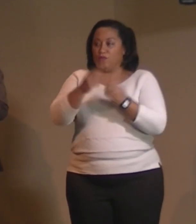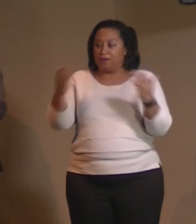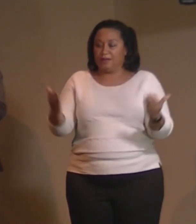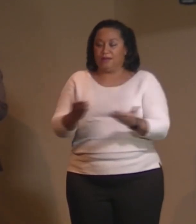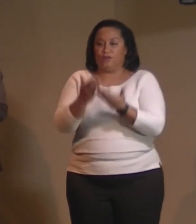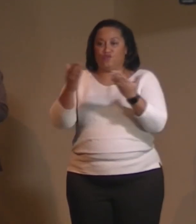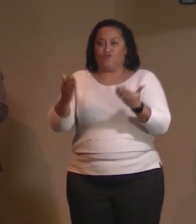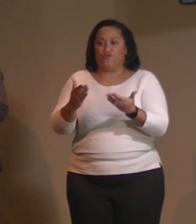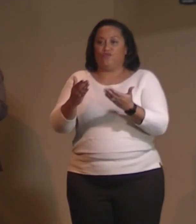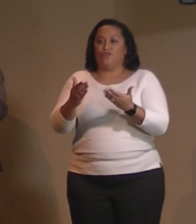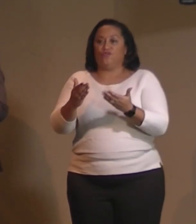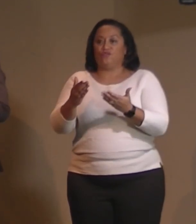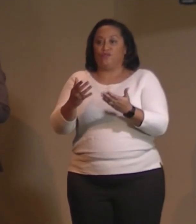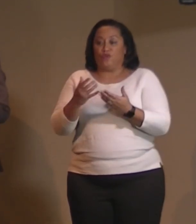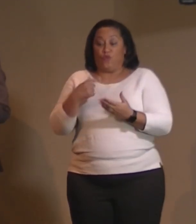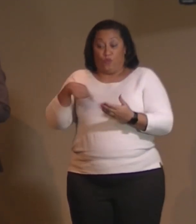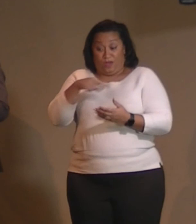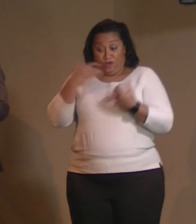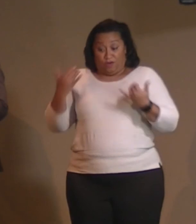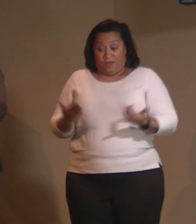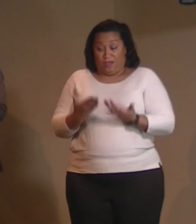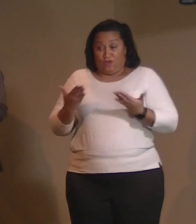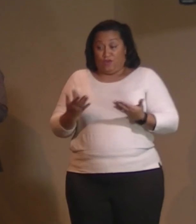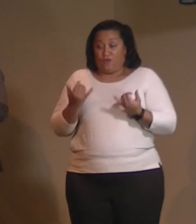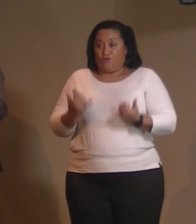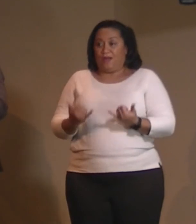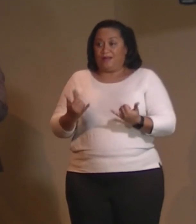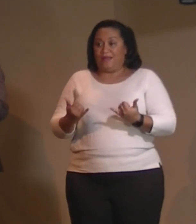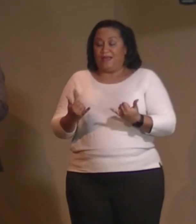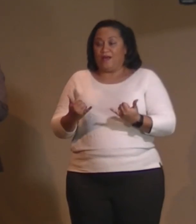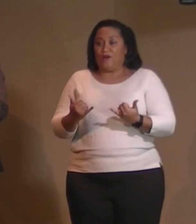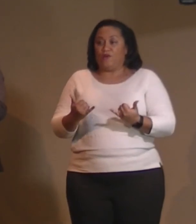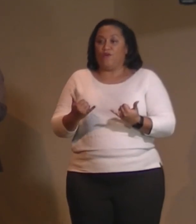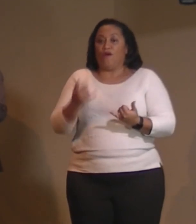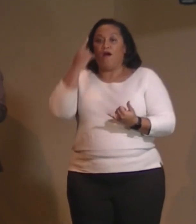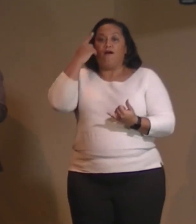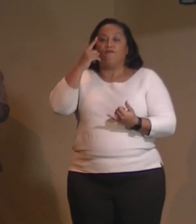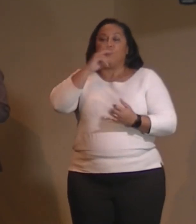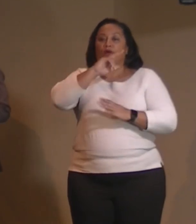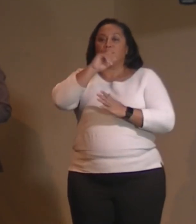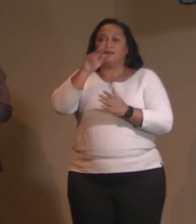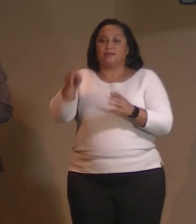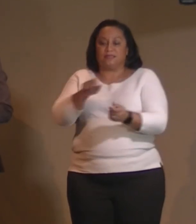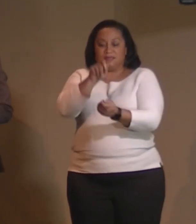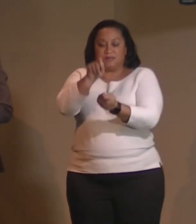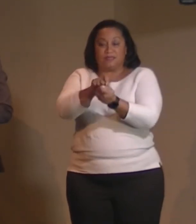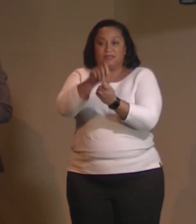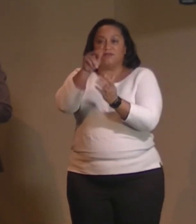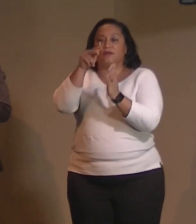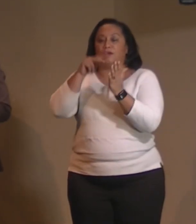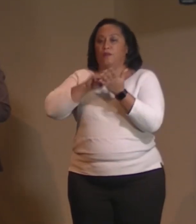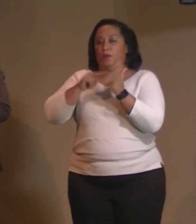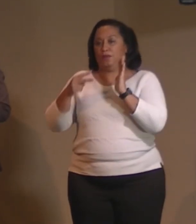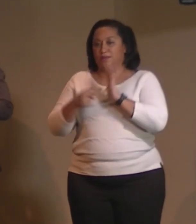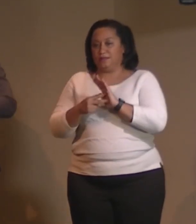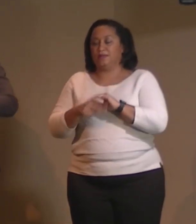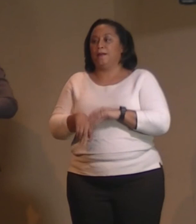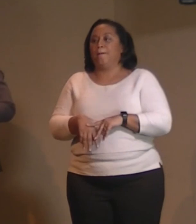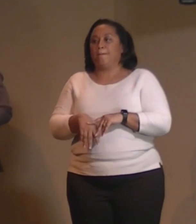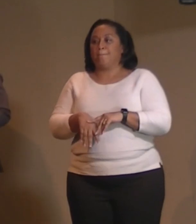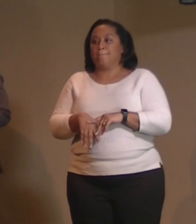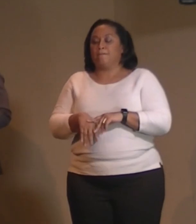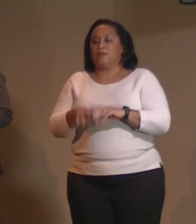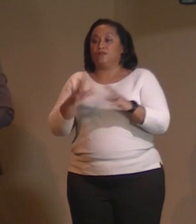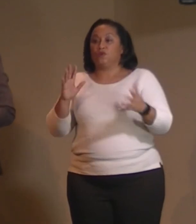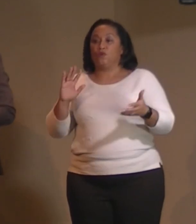here, right now, at this time, in history, for a purpose. And so